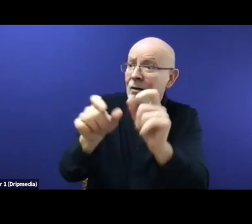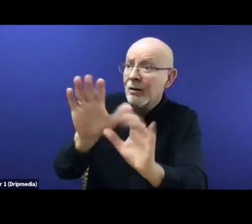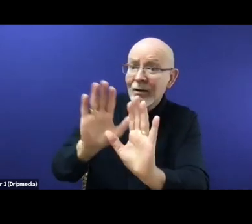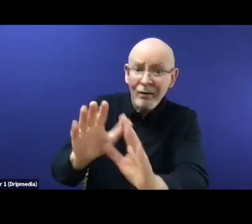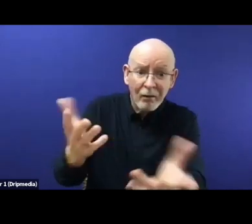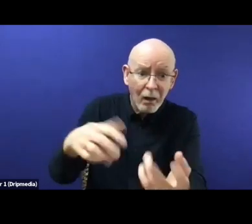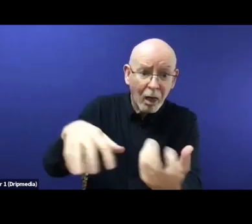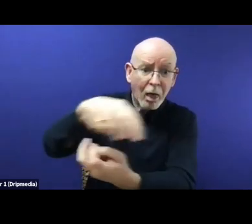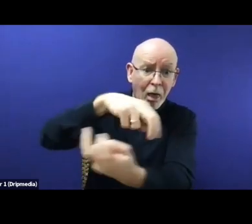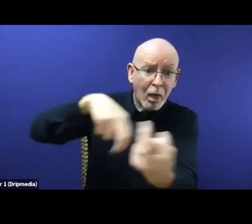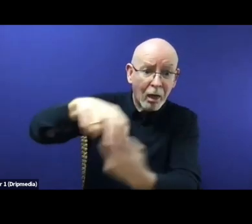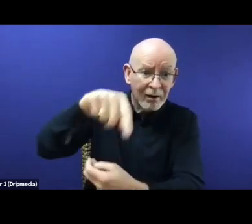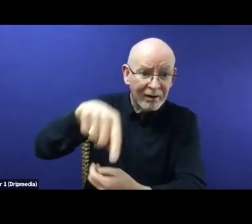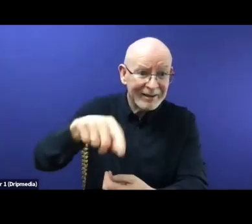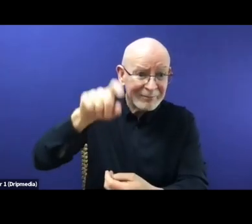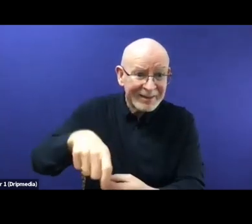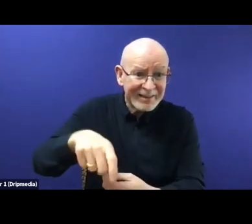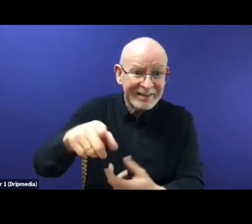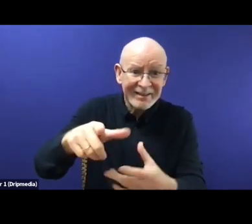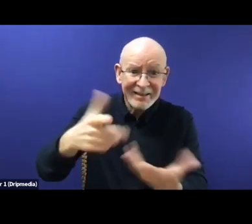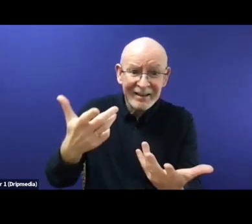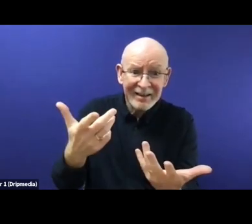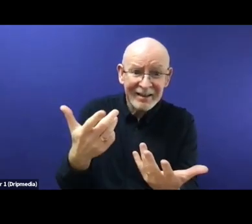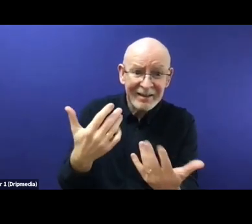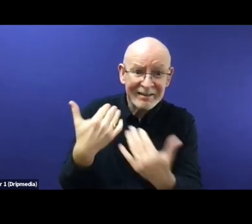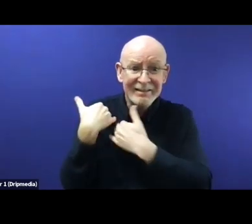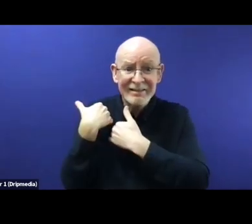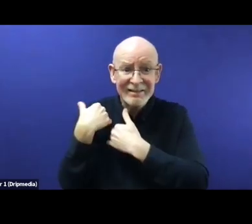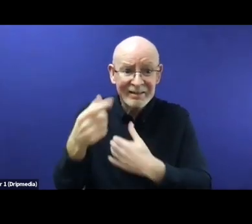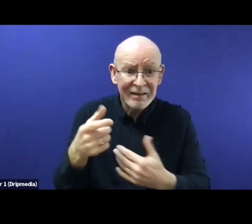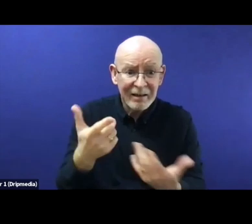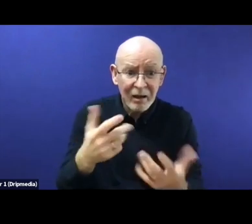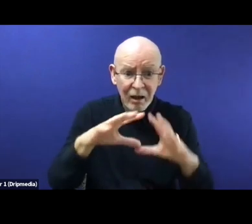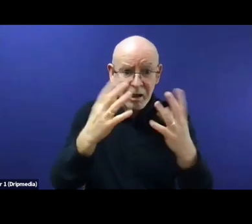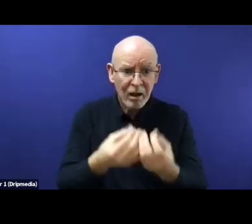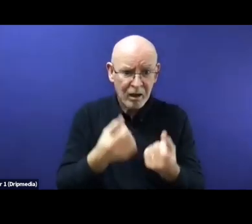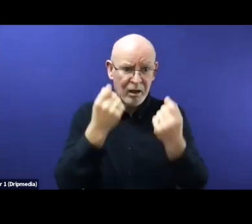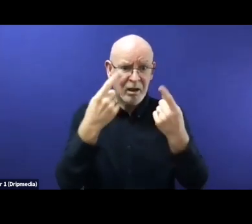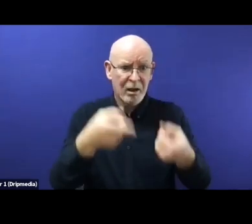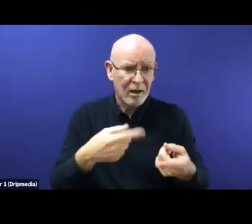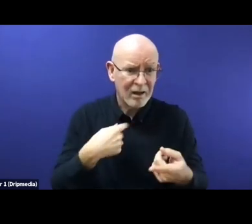how they are putting again, like, if they are talking about solidarity, but still, if you go in the